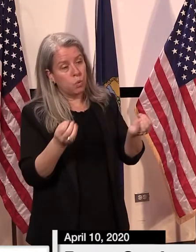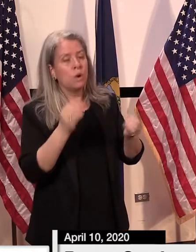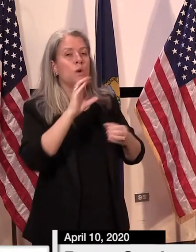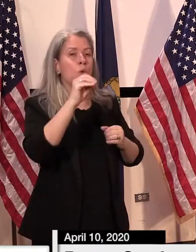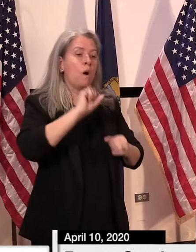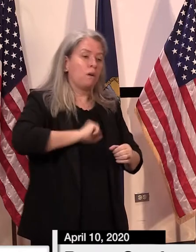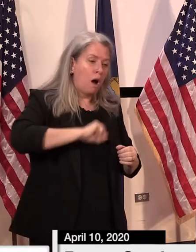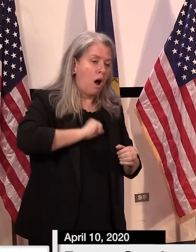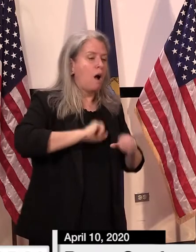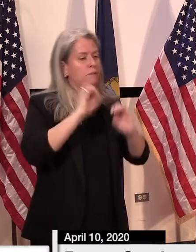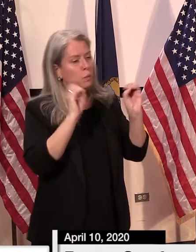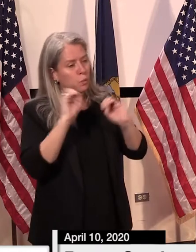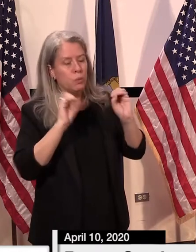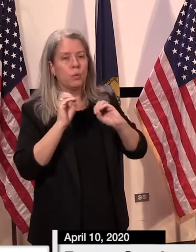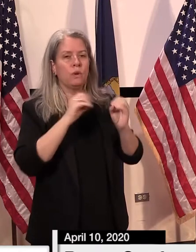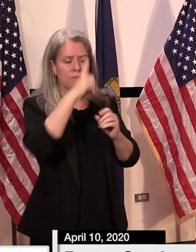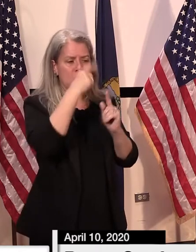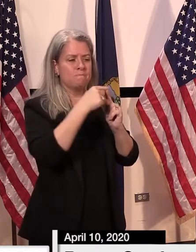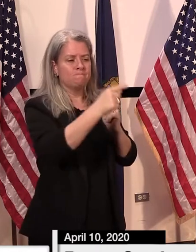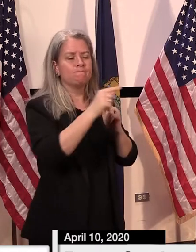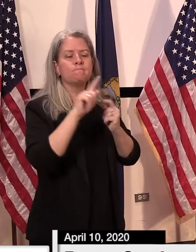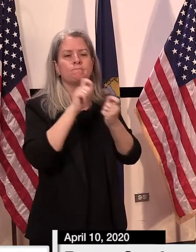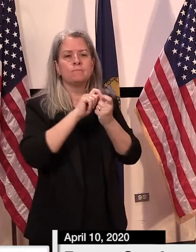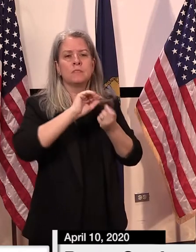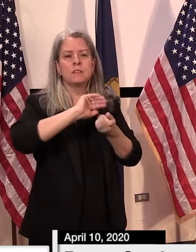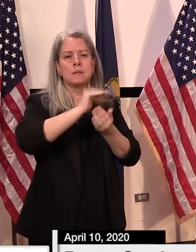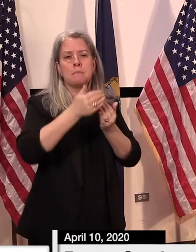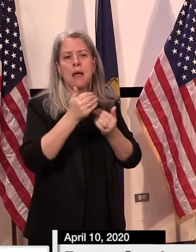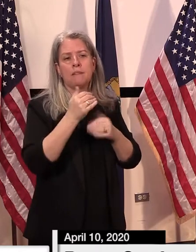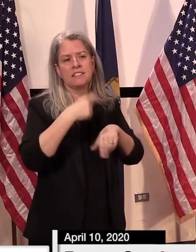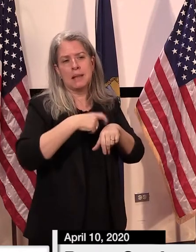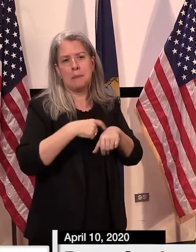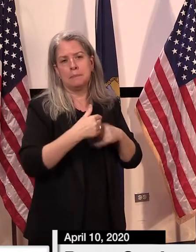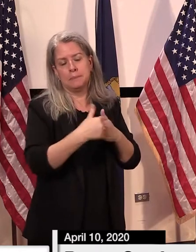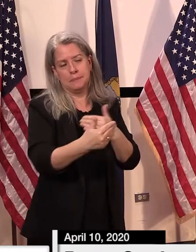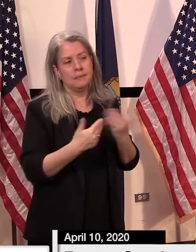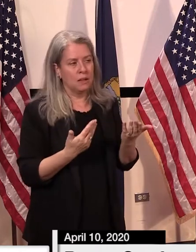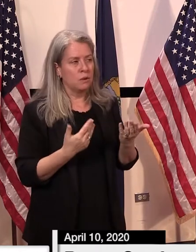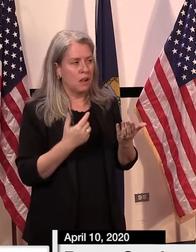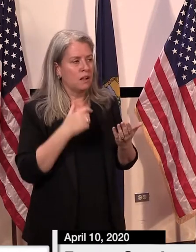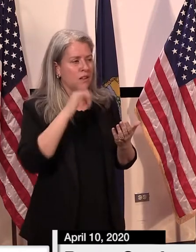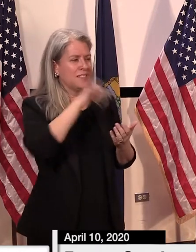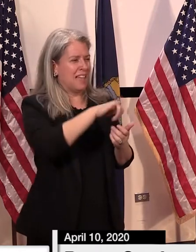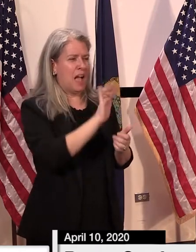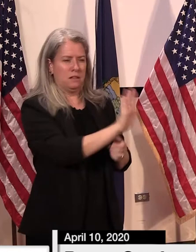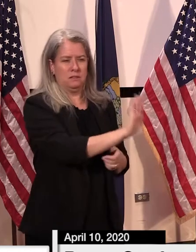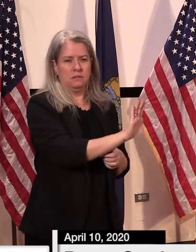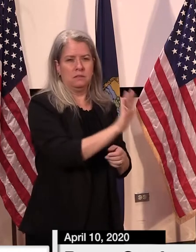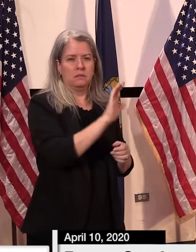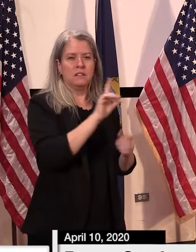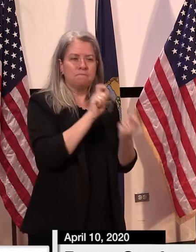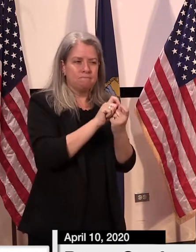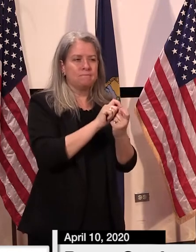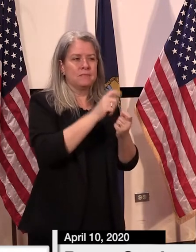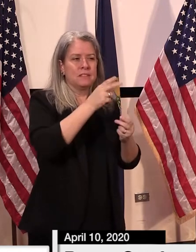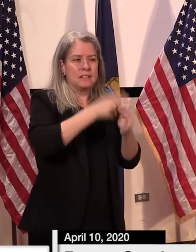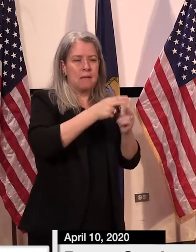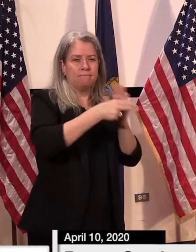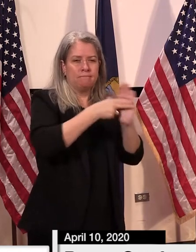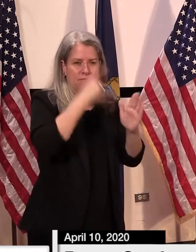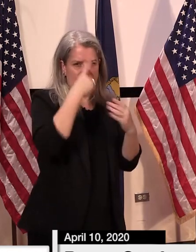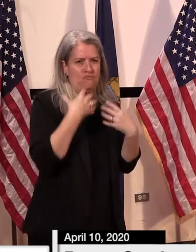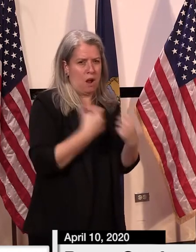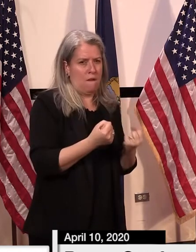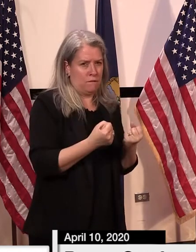associated symptoms that you were experiencing when you were ill. And that enables them to go back to work. And we've not been